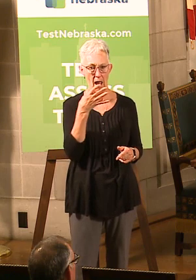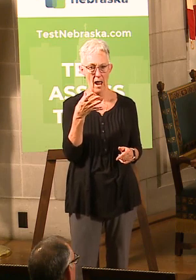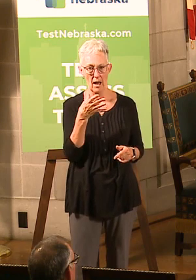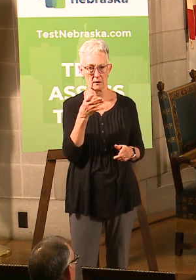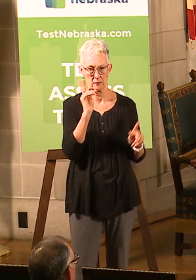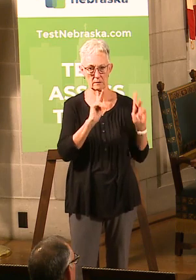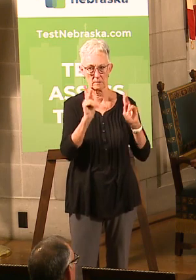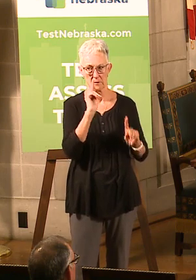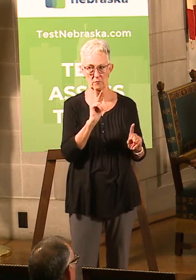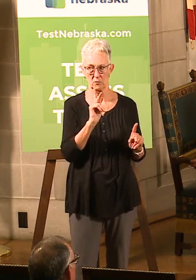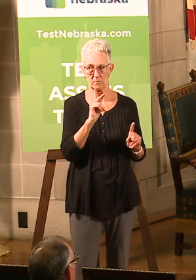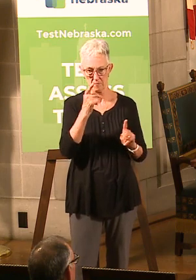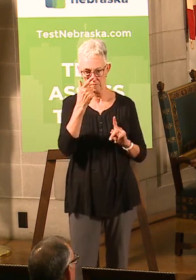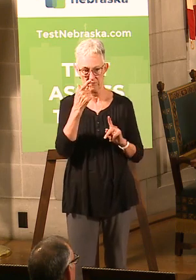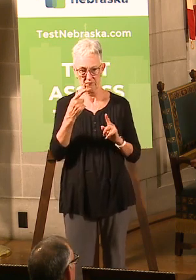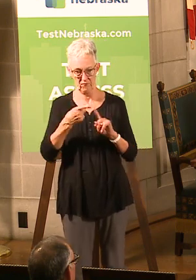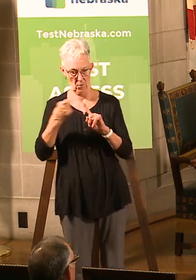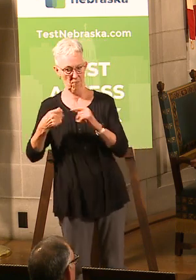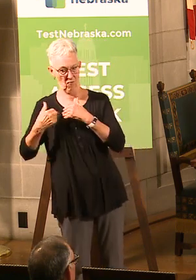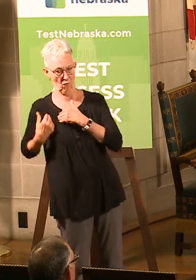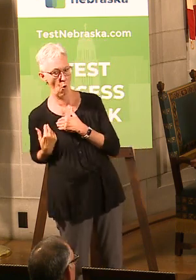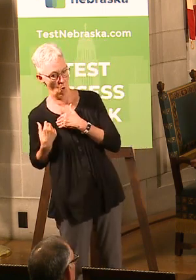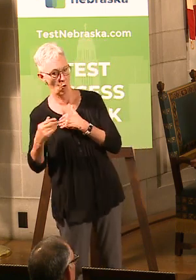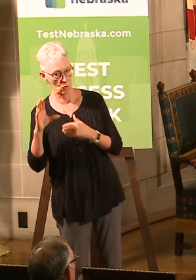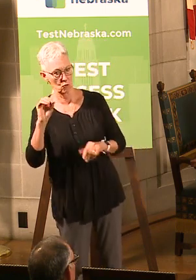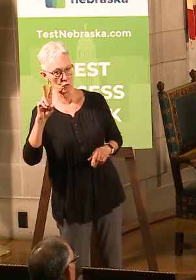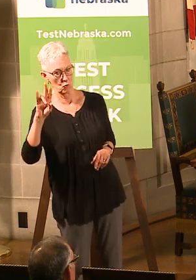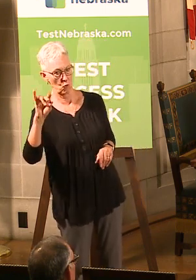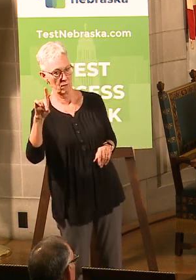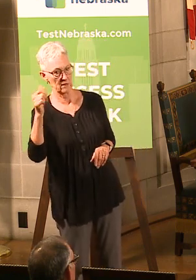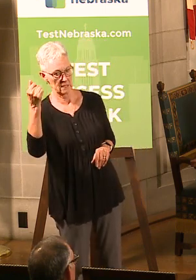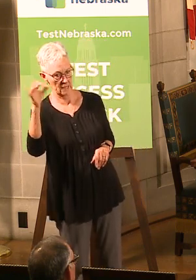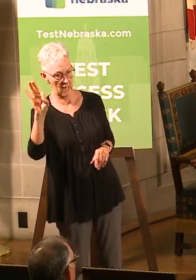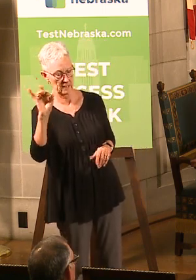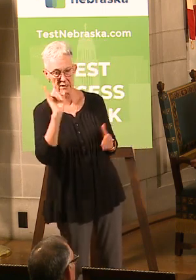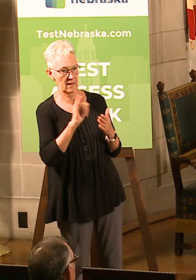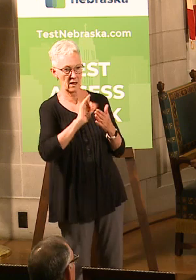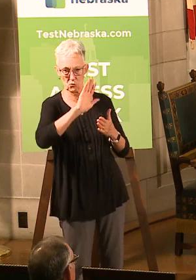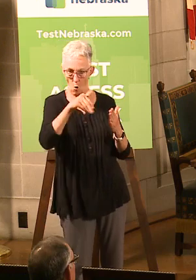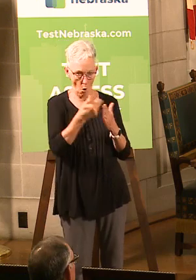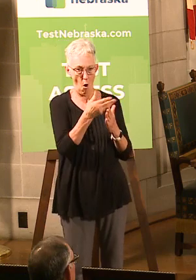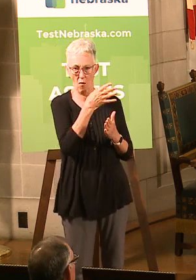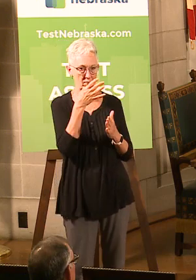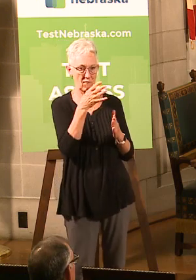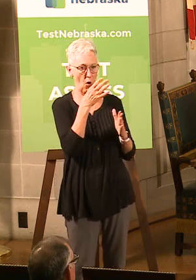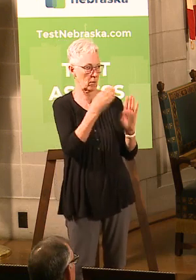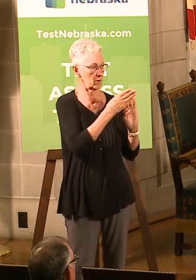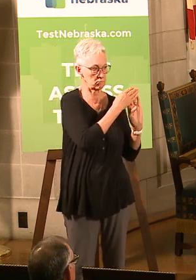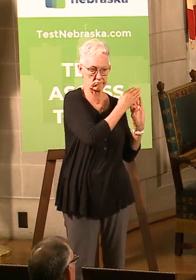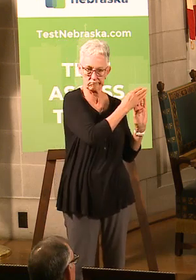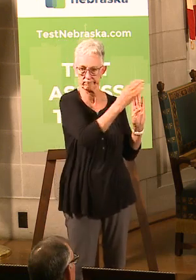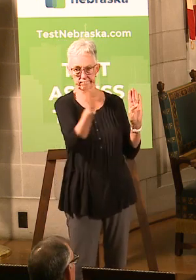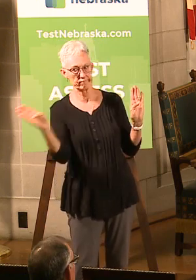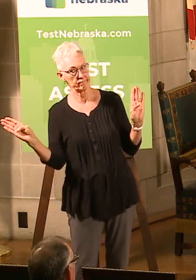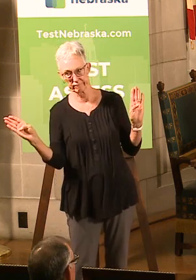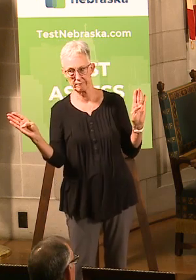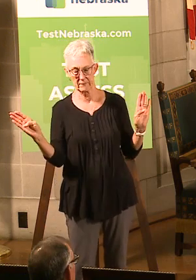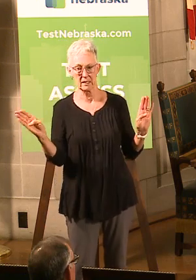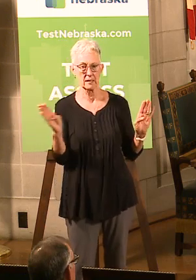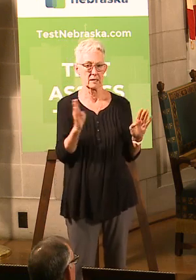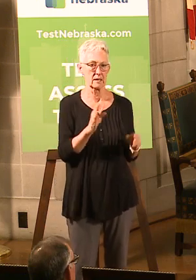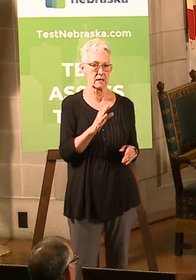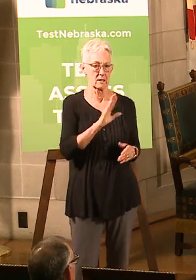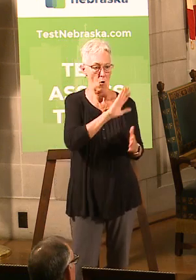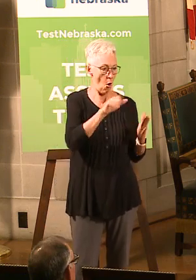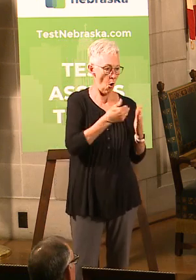And that's across the board. If we look at the market prices for all the grains across the board, except for